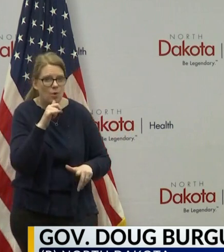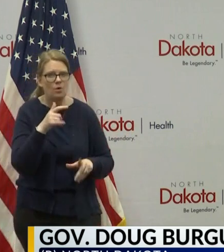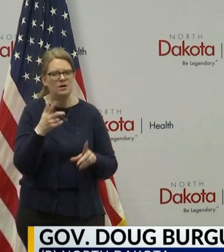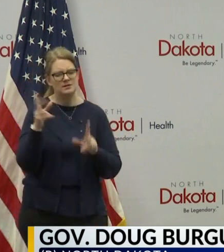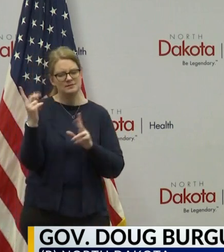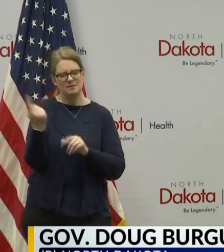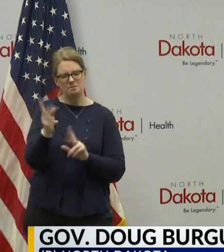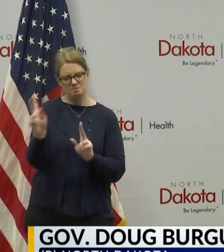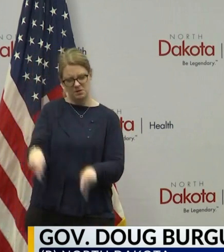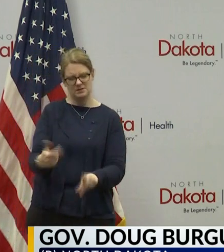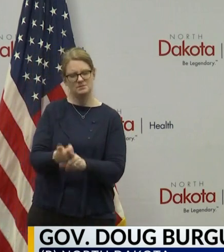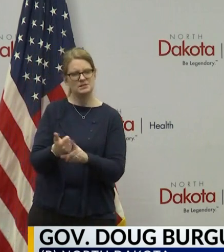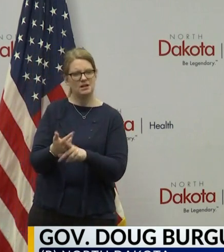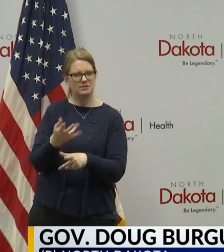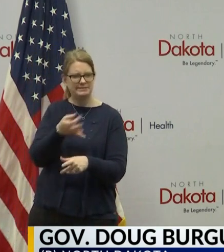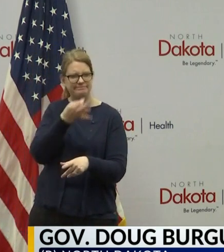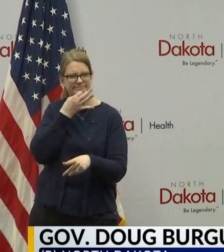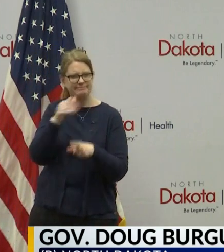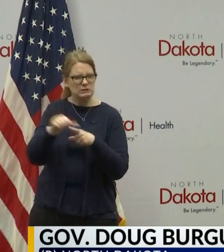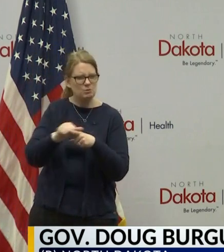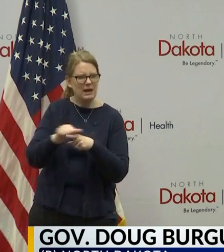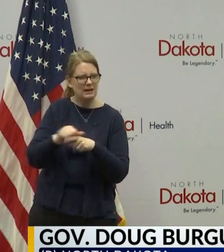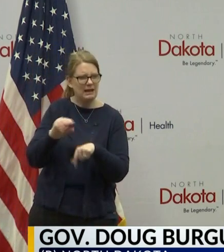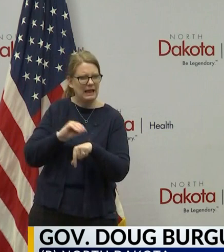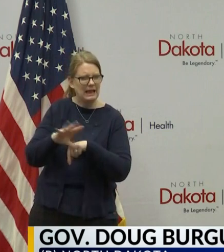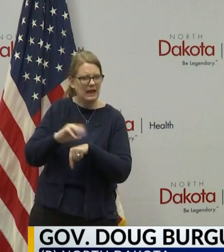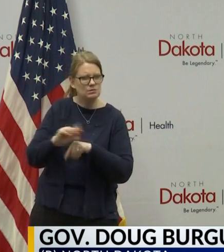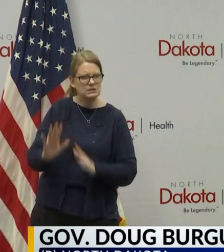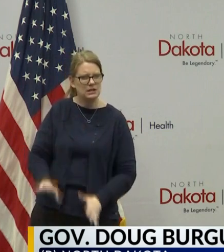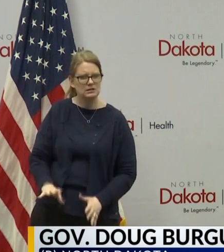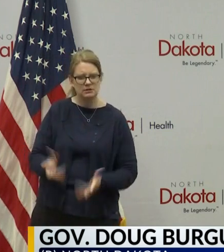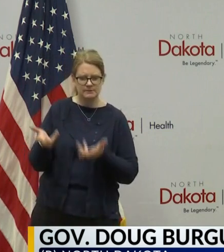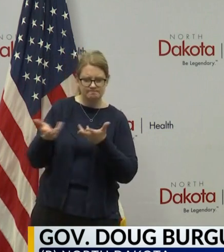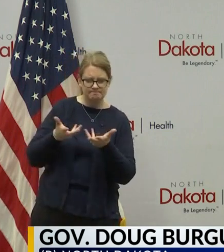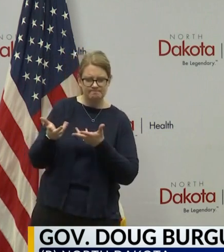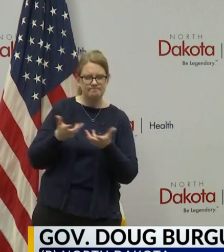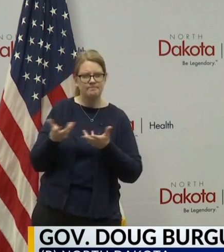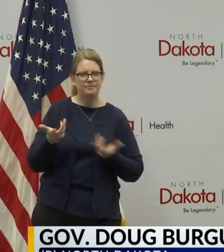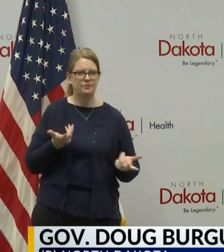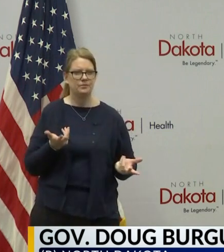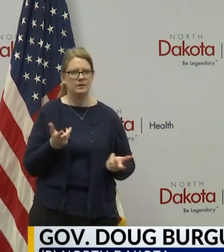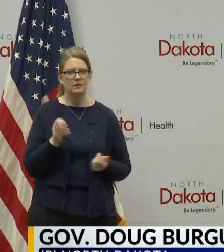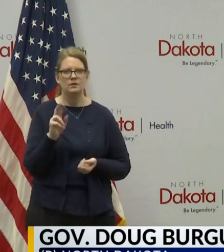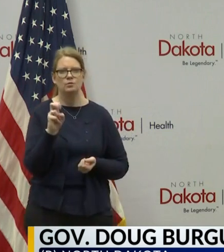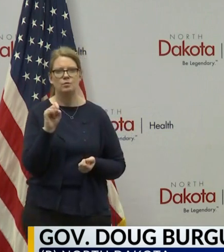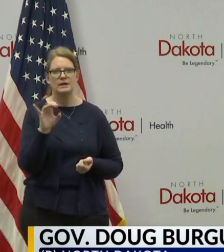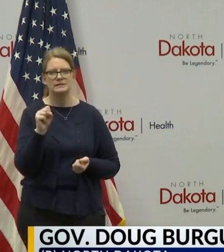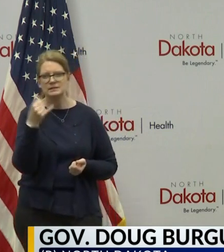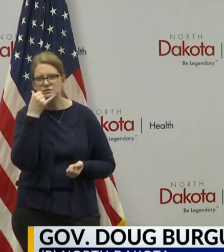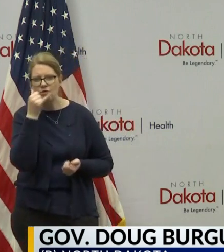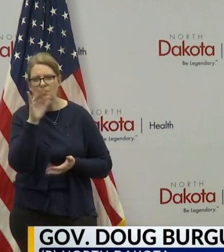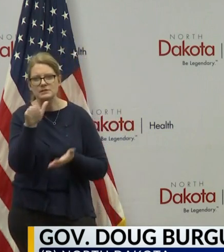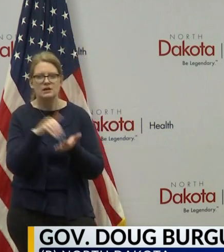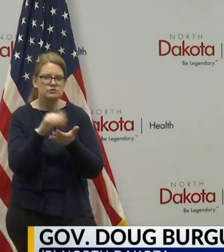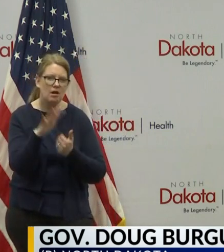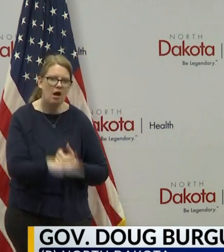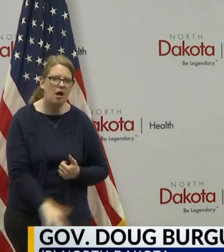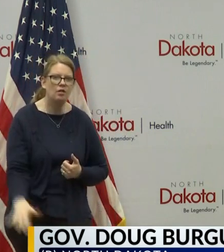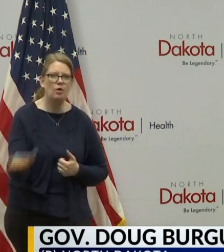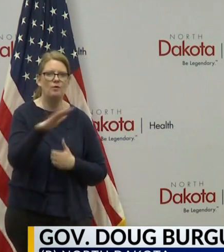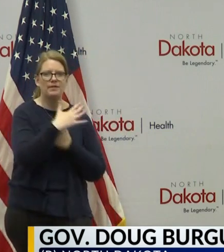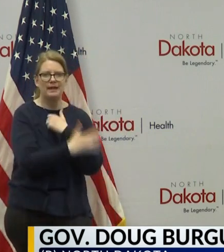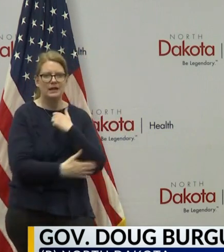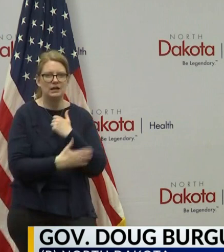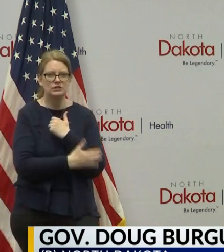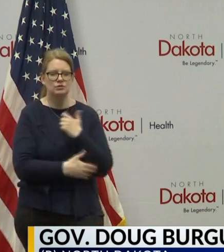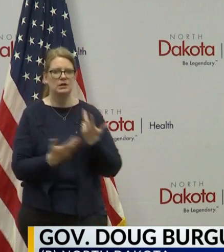counseling and support. And those individuals that you're going to talk to, it's a network of crisis call centers across the country where the calls get routed.